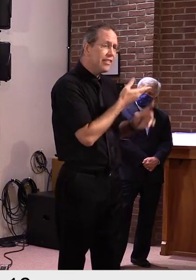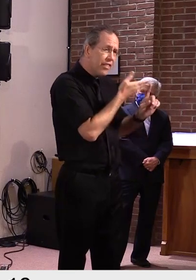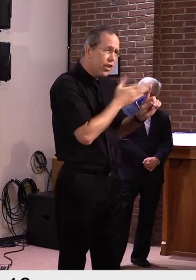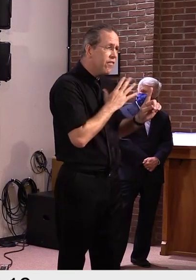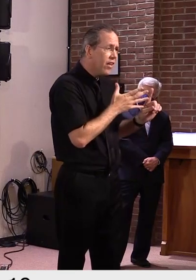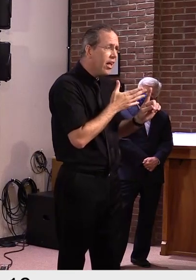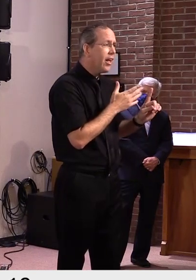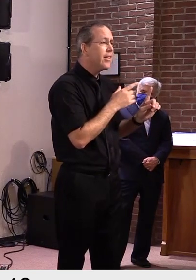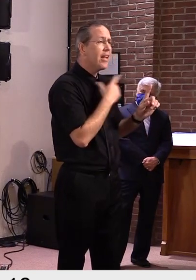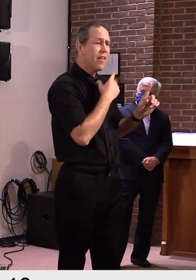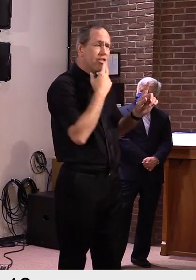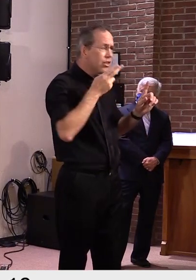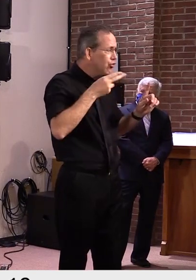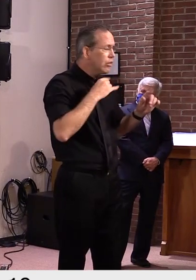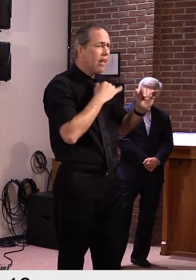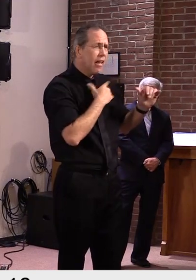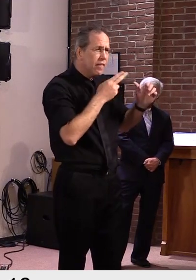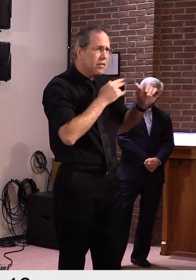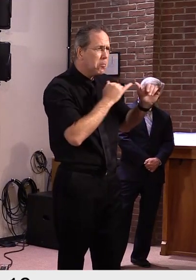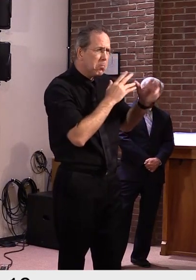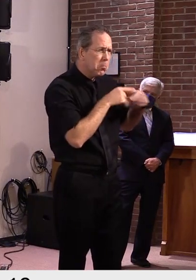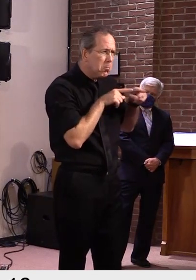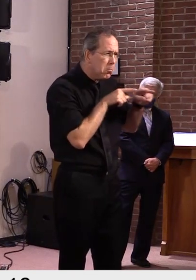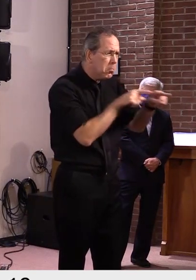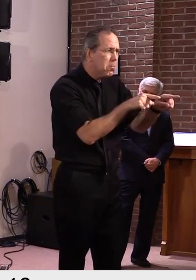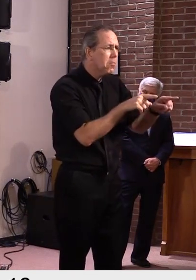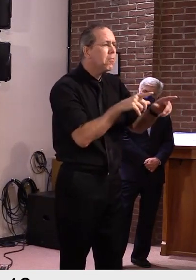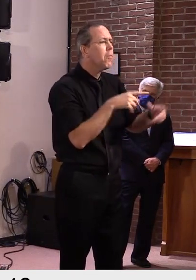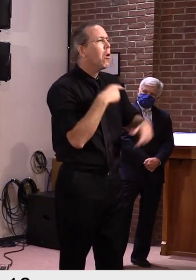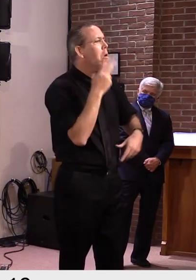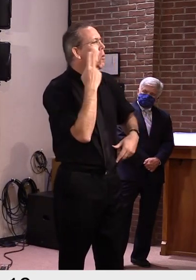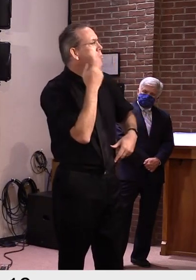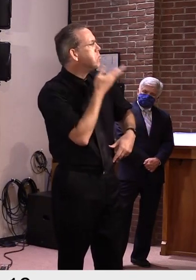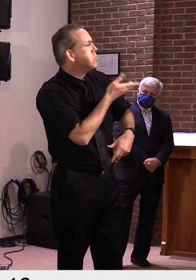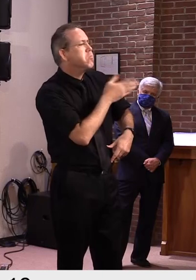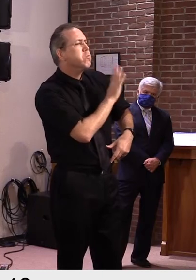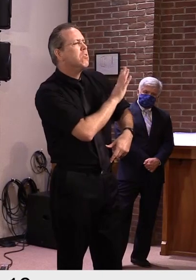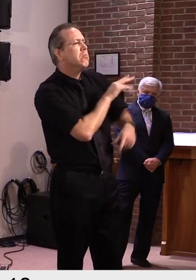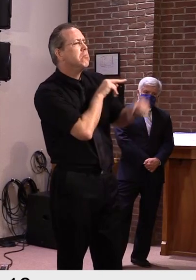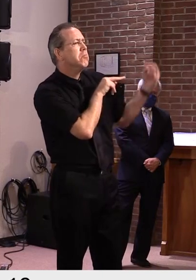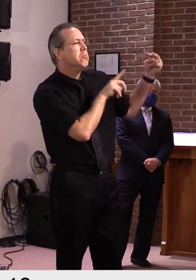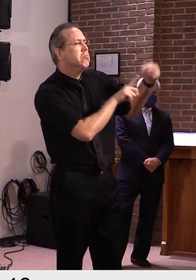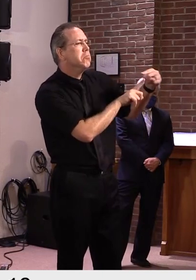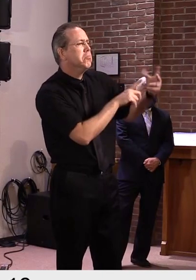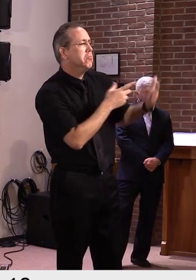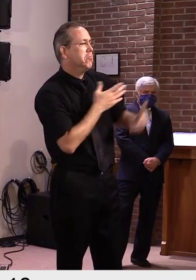as I do. So it should be an interesting, uh, interesting campaign during unusual times.